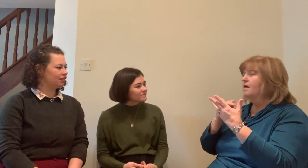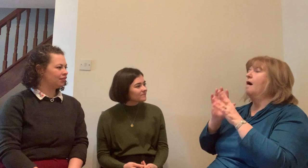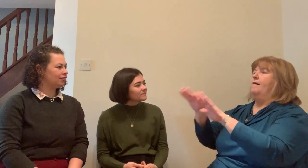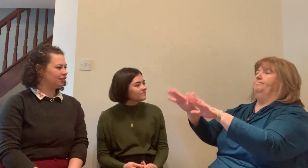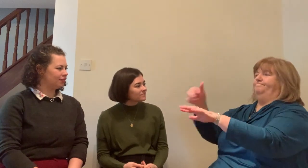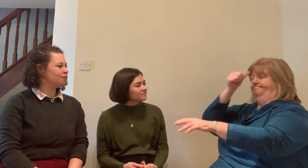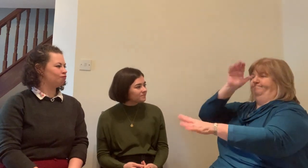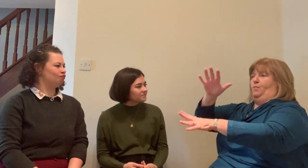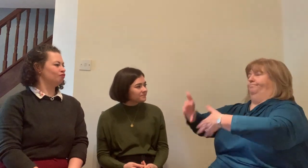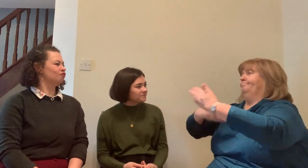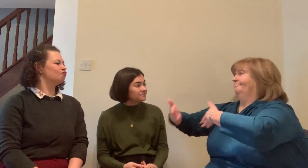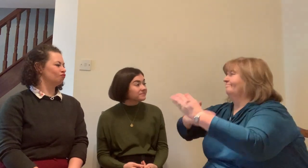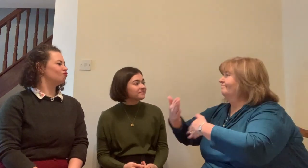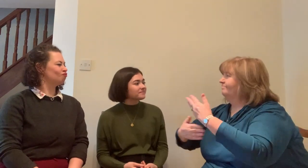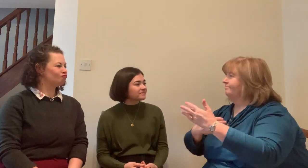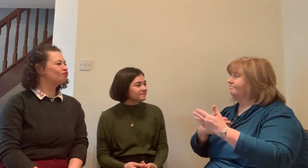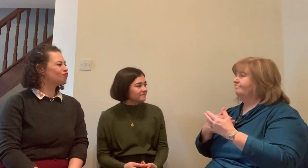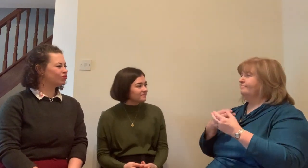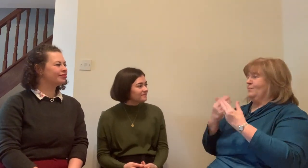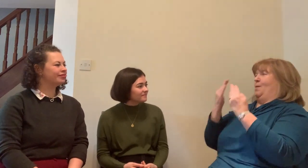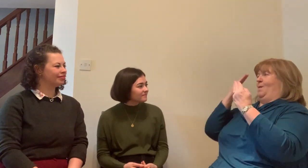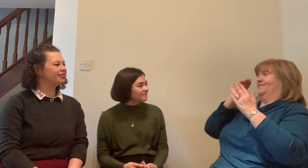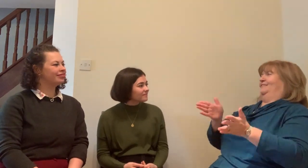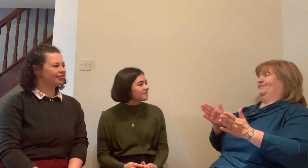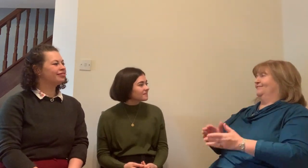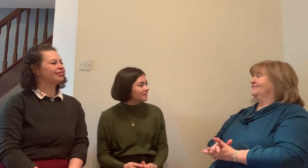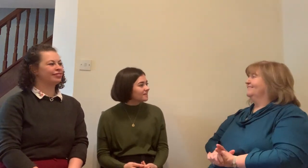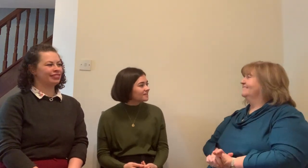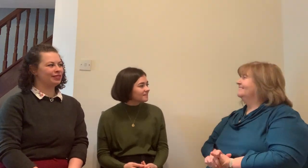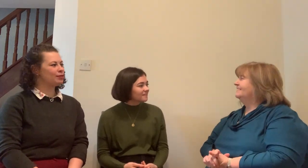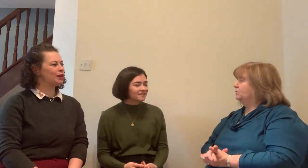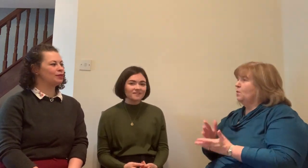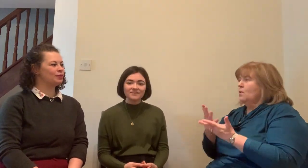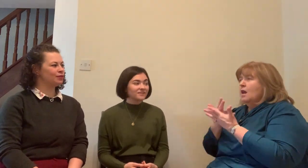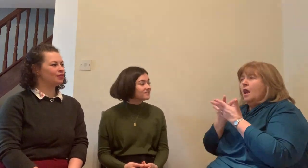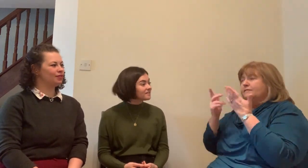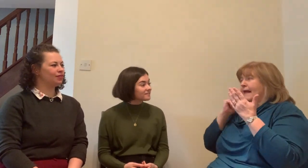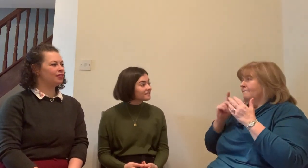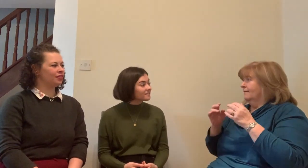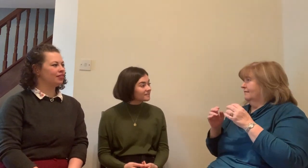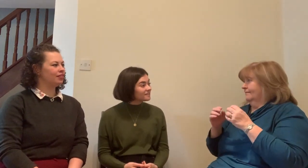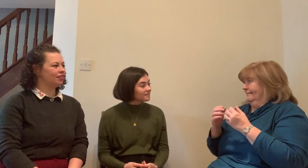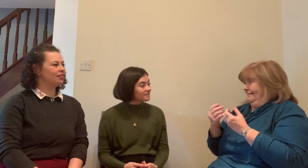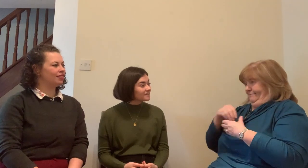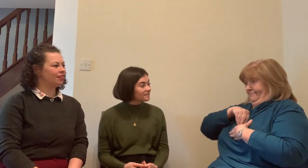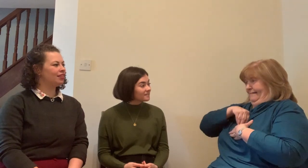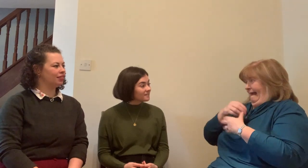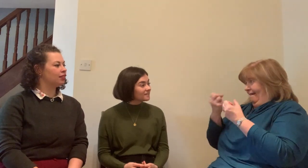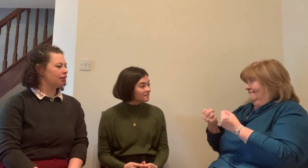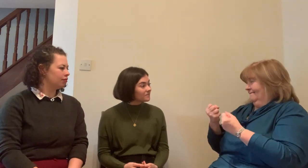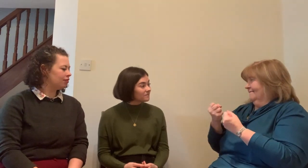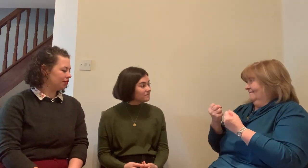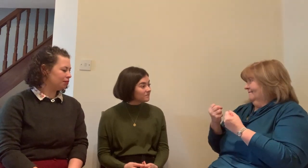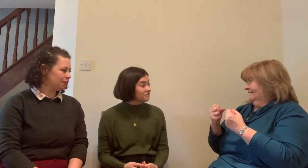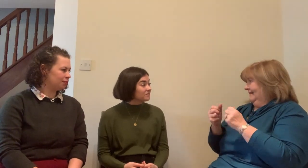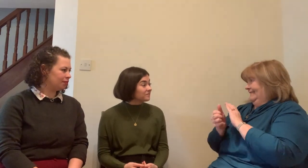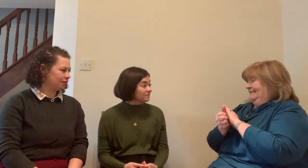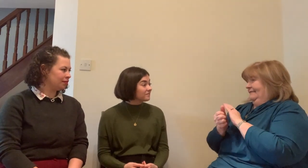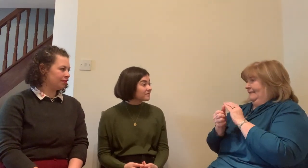attend a police station or a visa office or to get a license or something and equally then I can find myself in situations where I'm